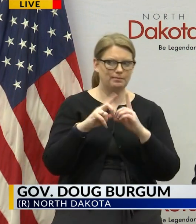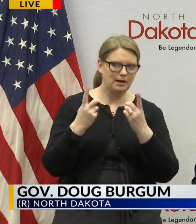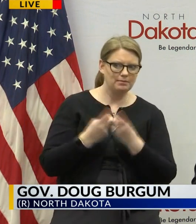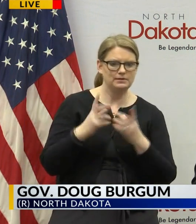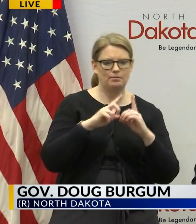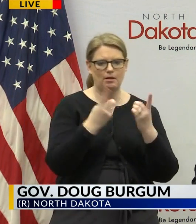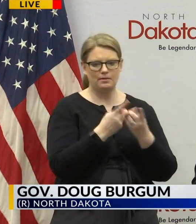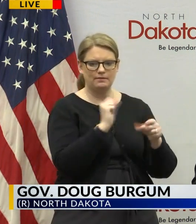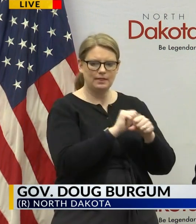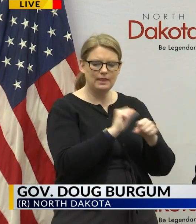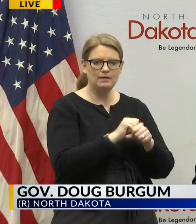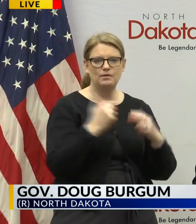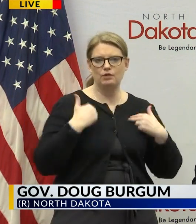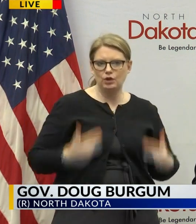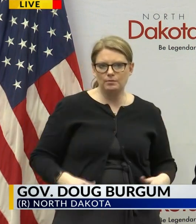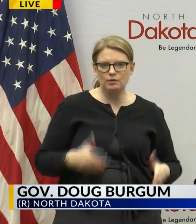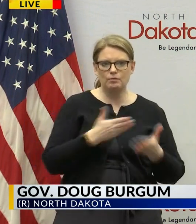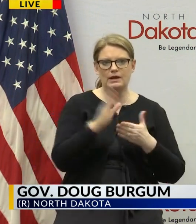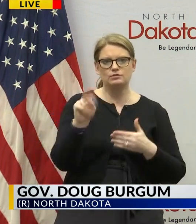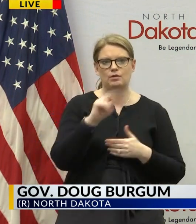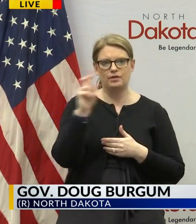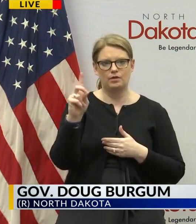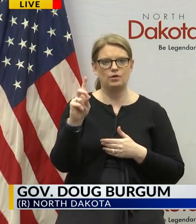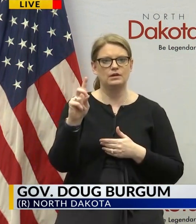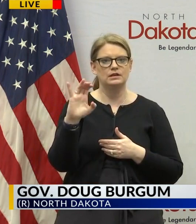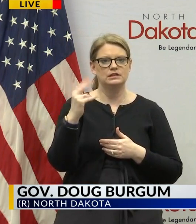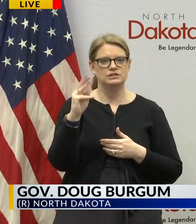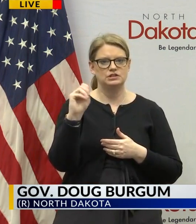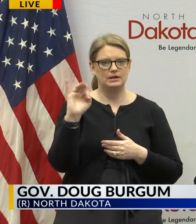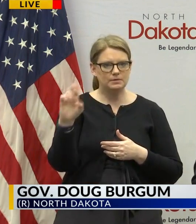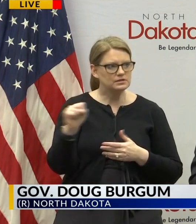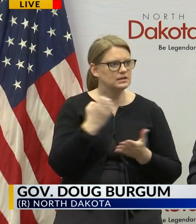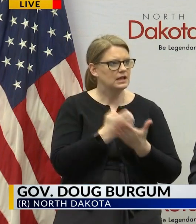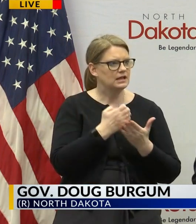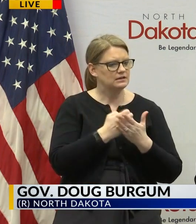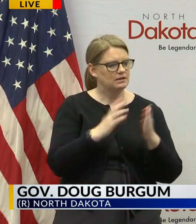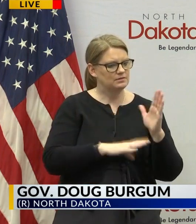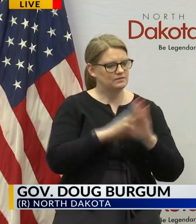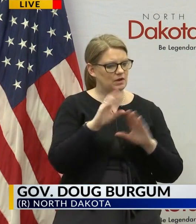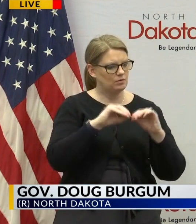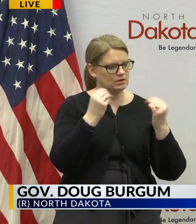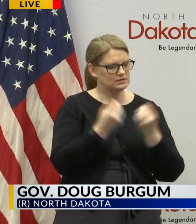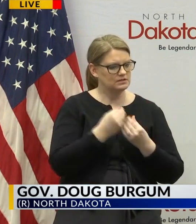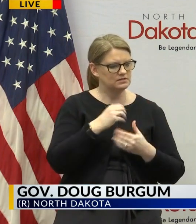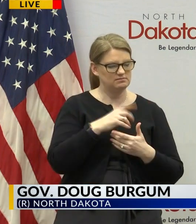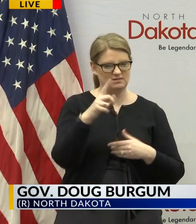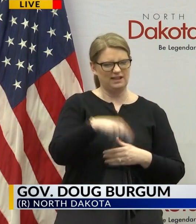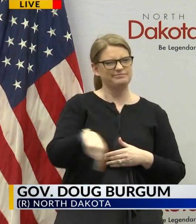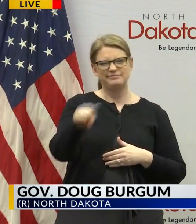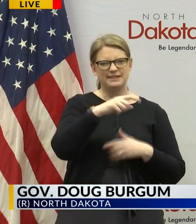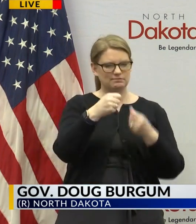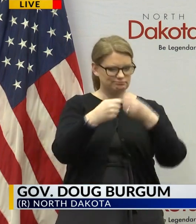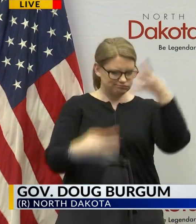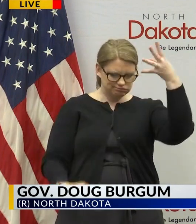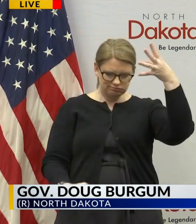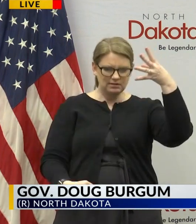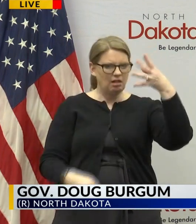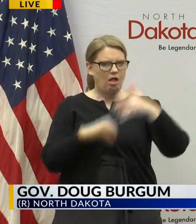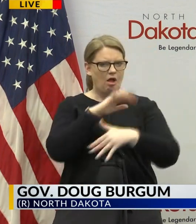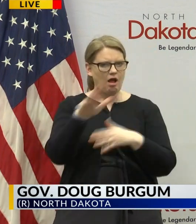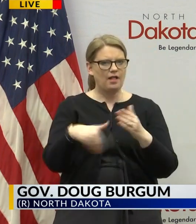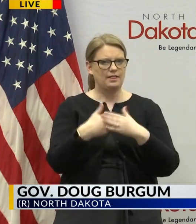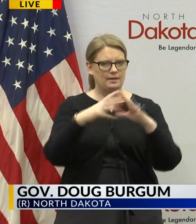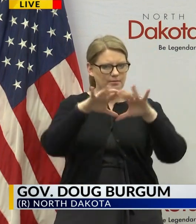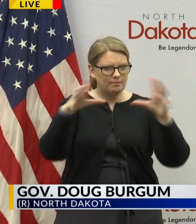Department of Labor and Human Rights Greater North Dakota Chamber local regional chambers economic development organizations are also part of part of this